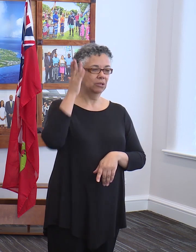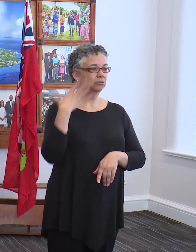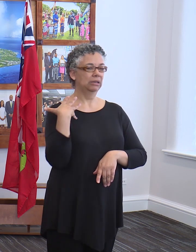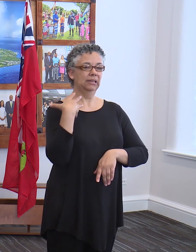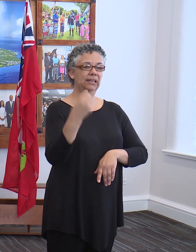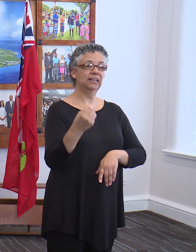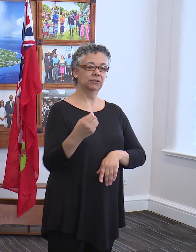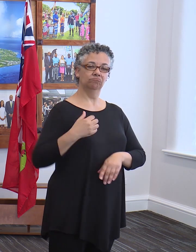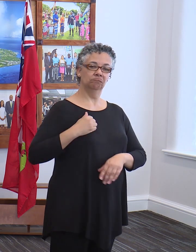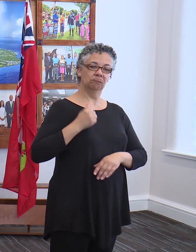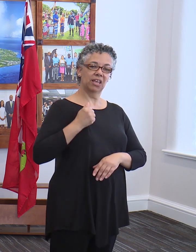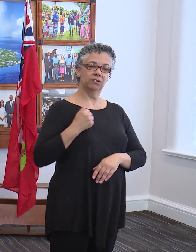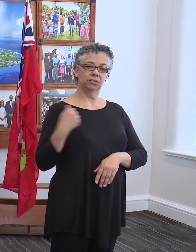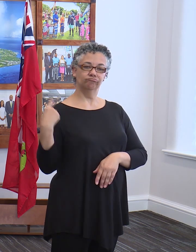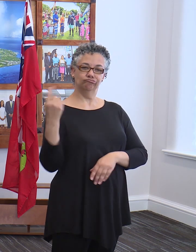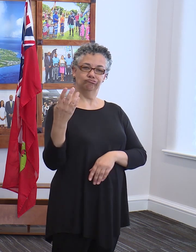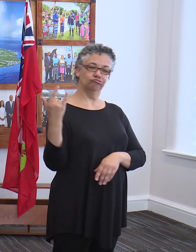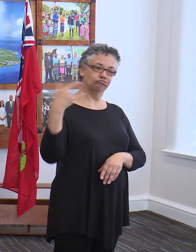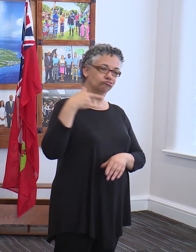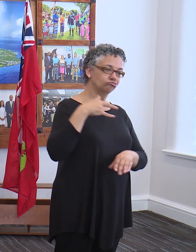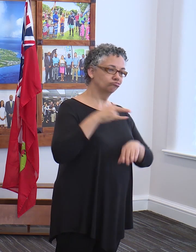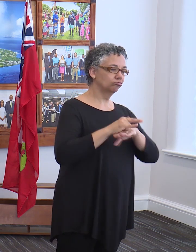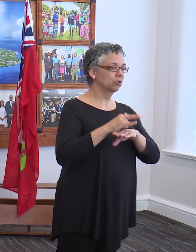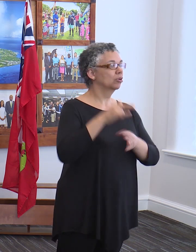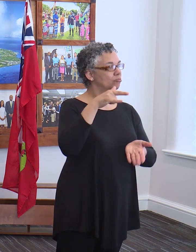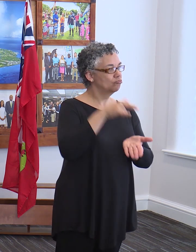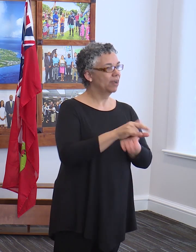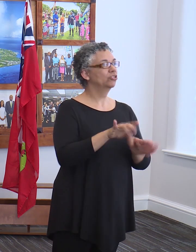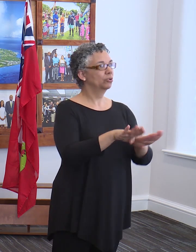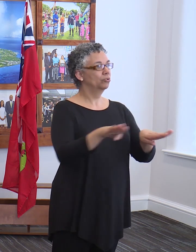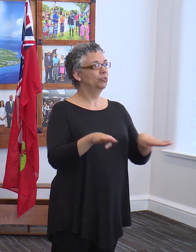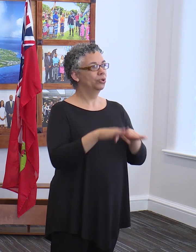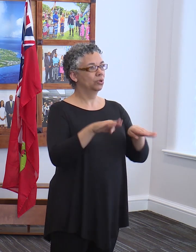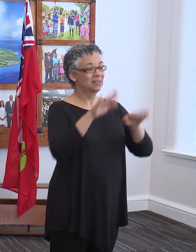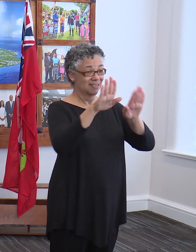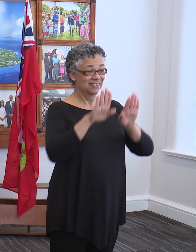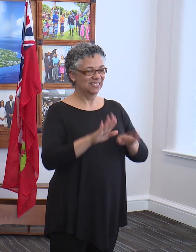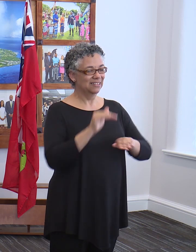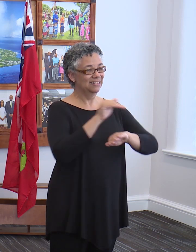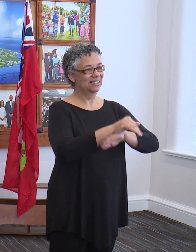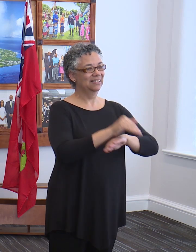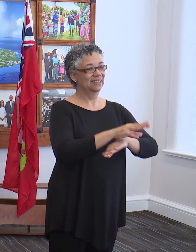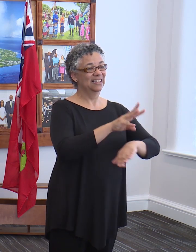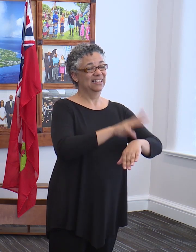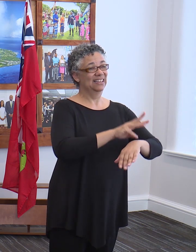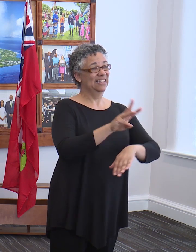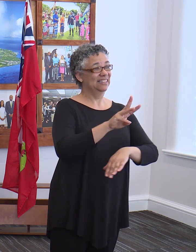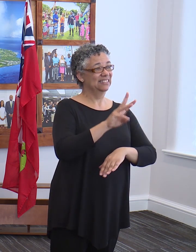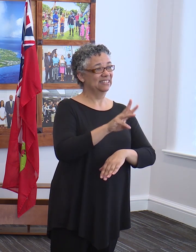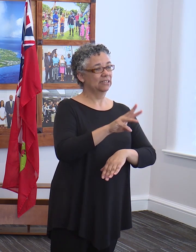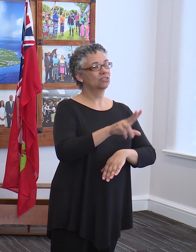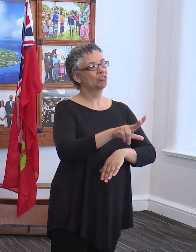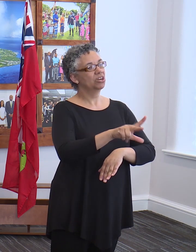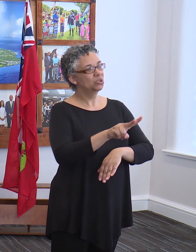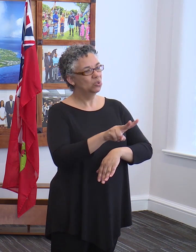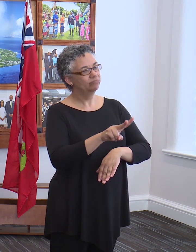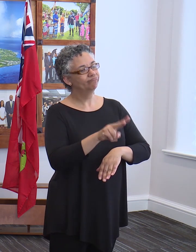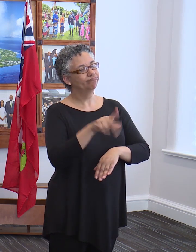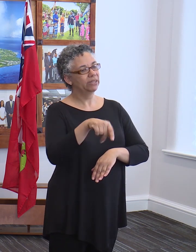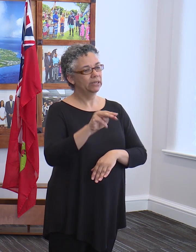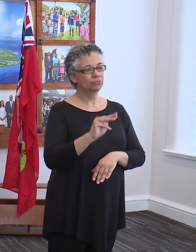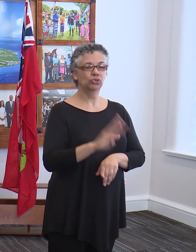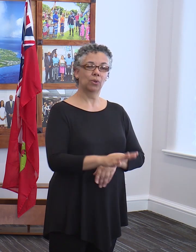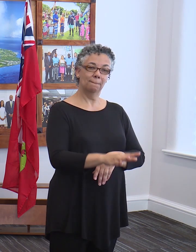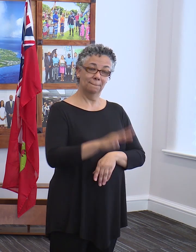bound for Bermuda, and is scheduled to depart that evening, Sunday evening, at 6 32 p.m. to return to Toronto.